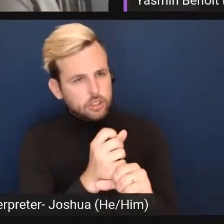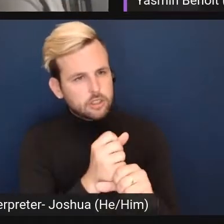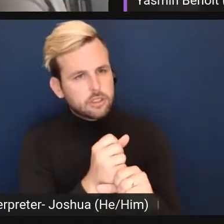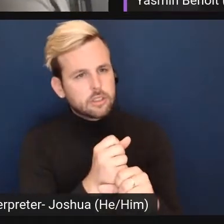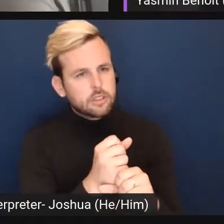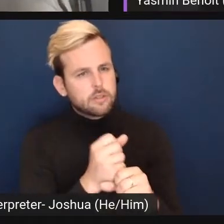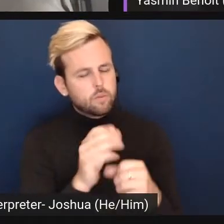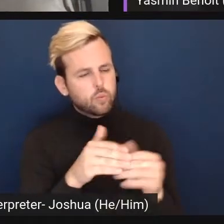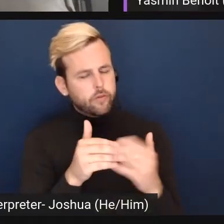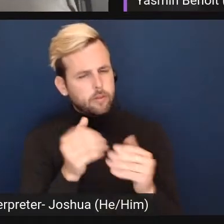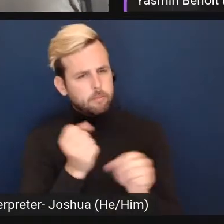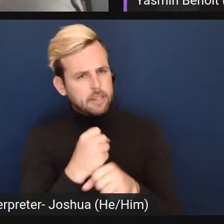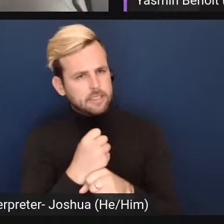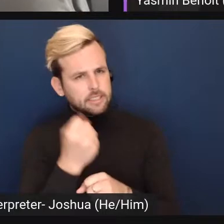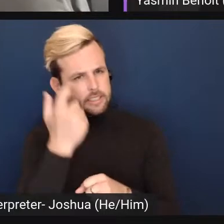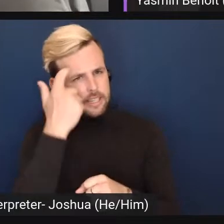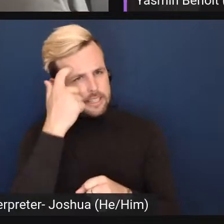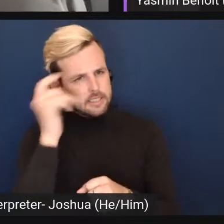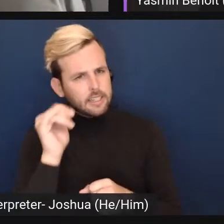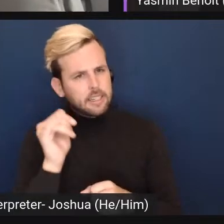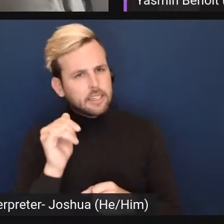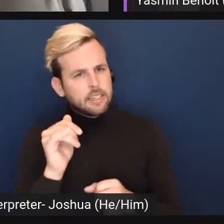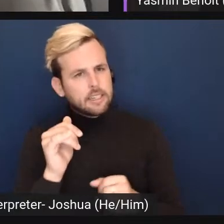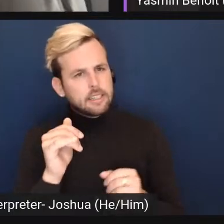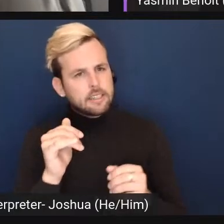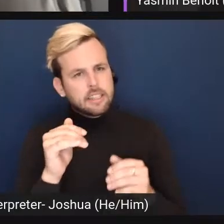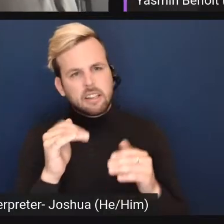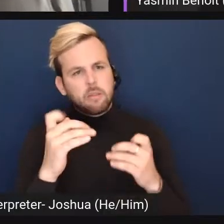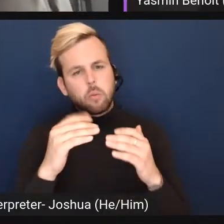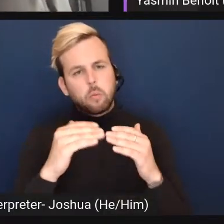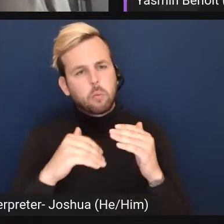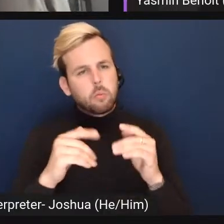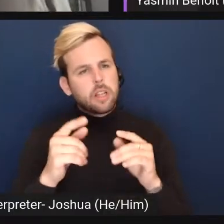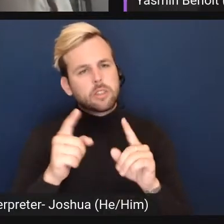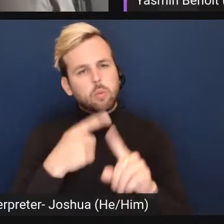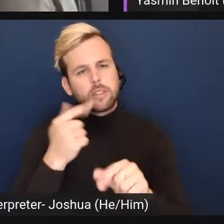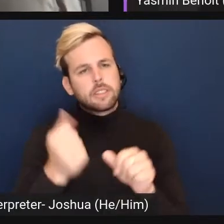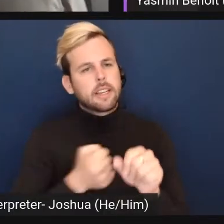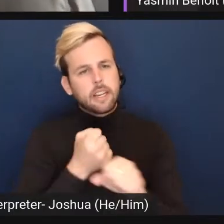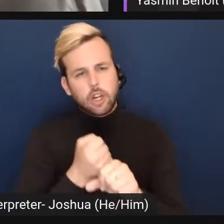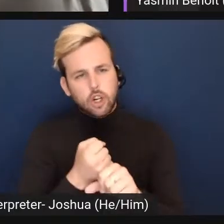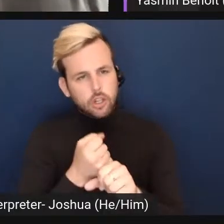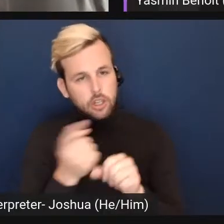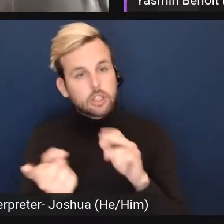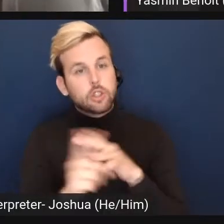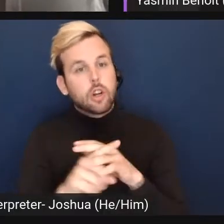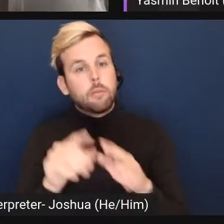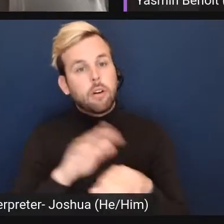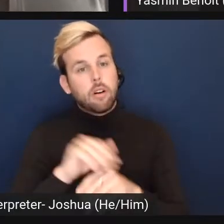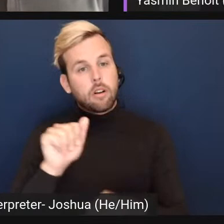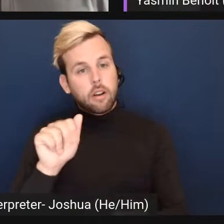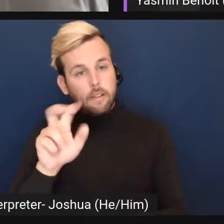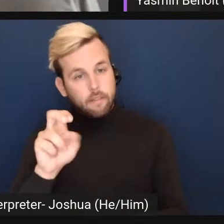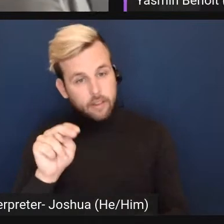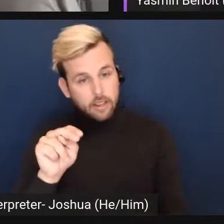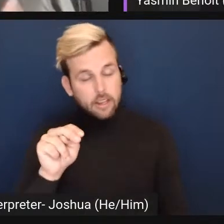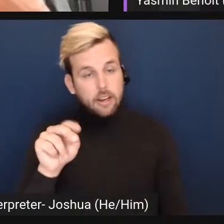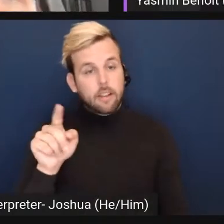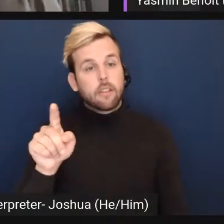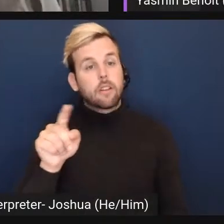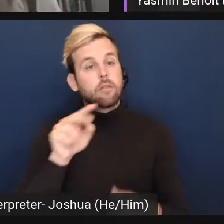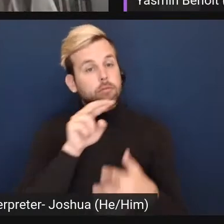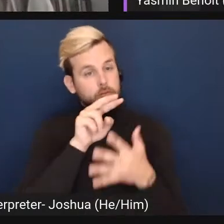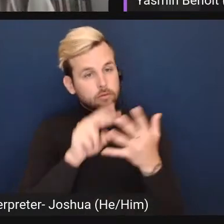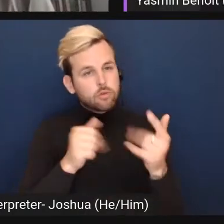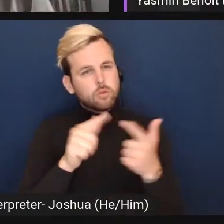to them, like a little less than once a year, and they show up on AVEN and they're reading through stuff and